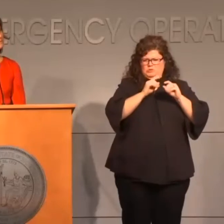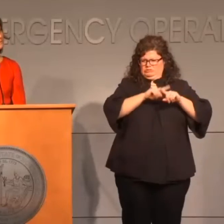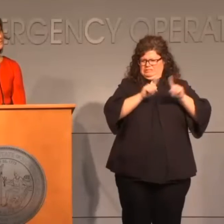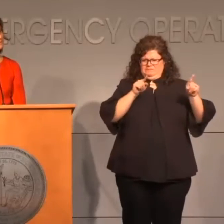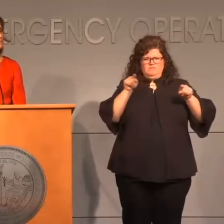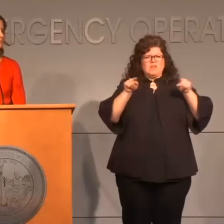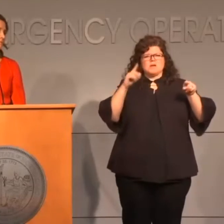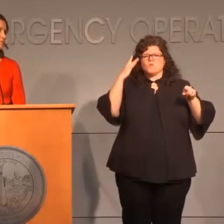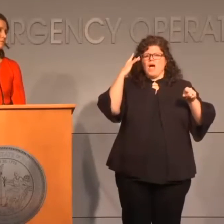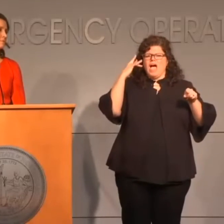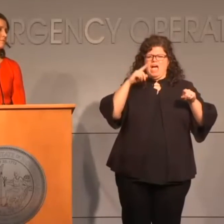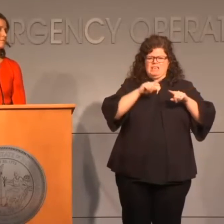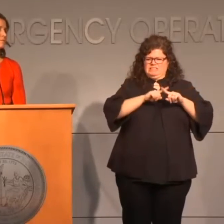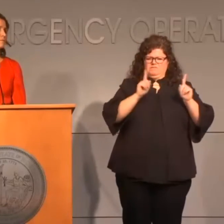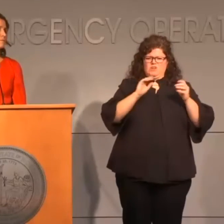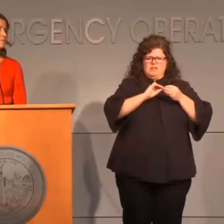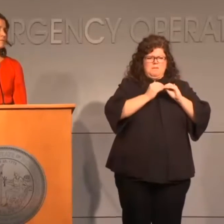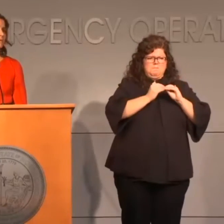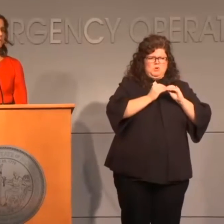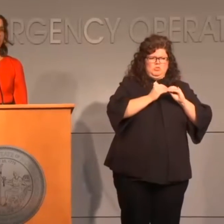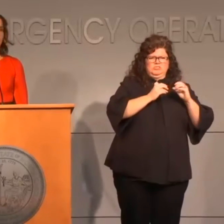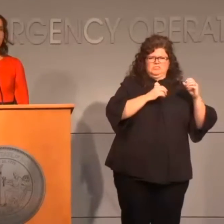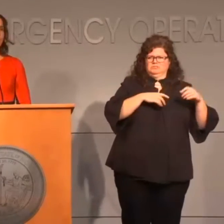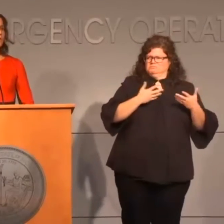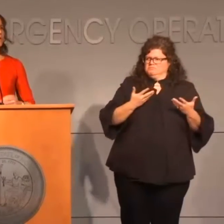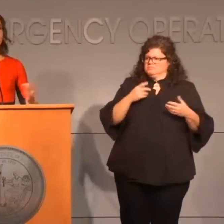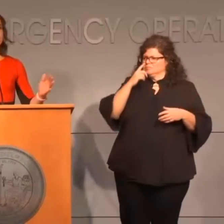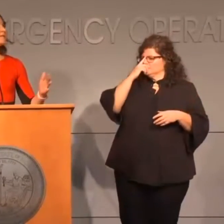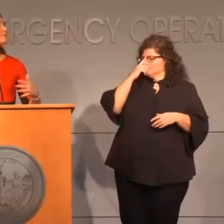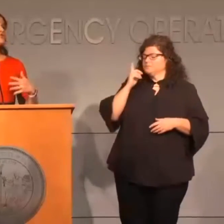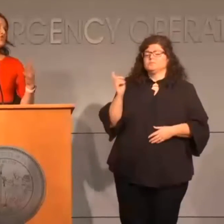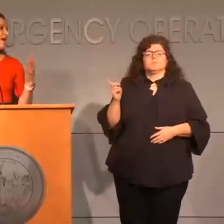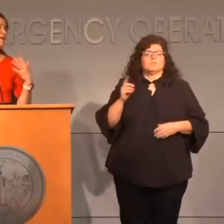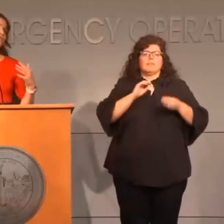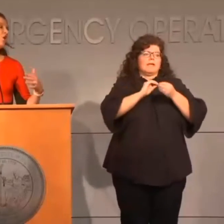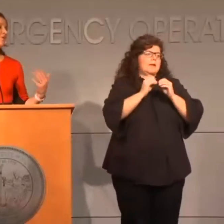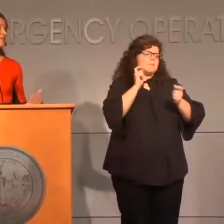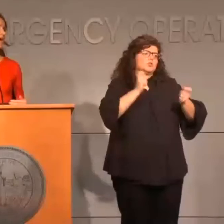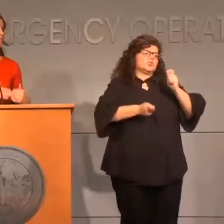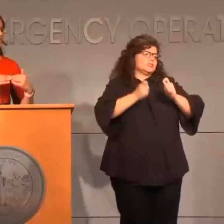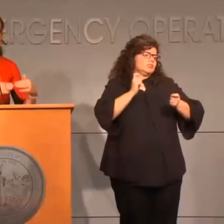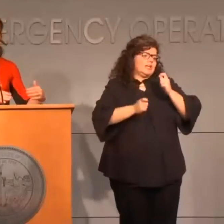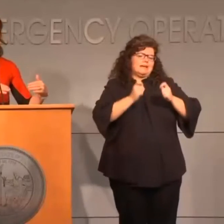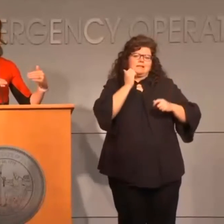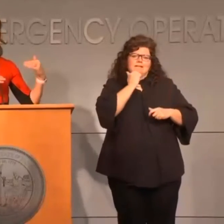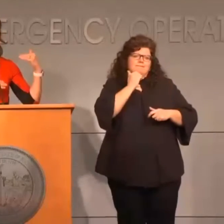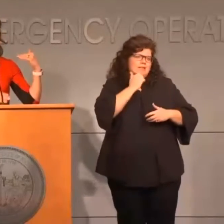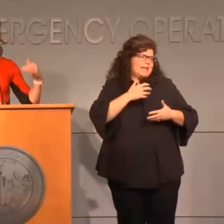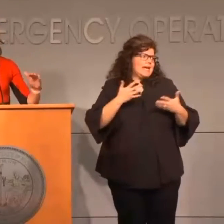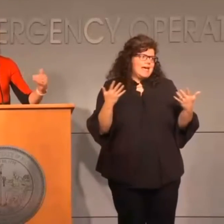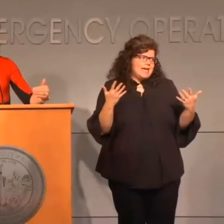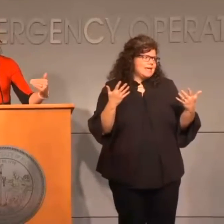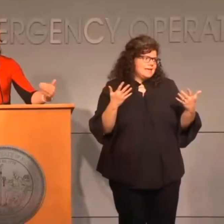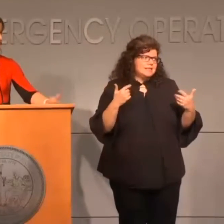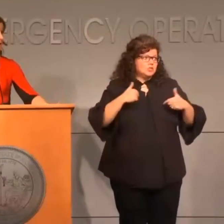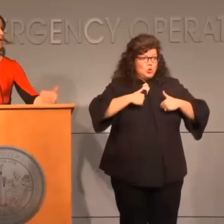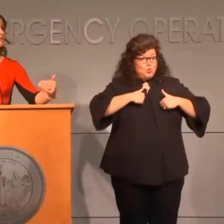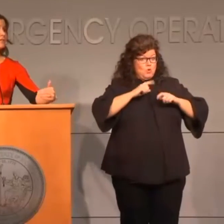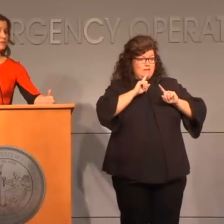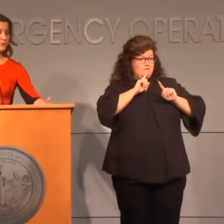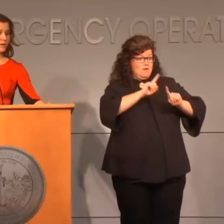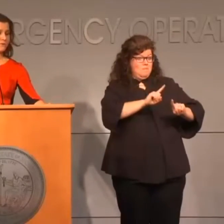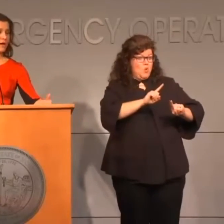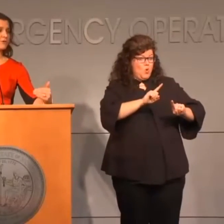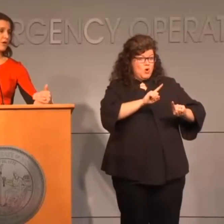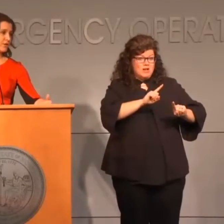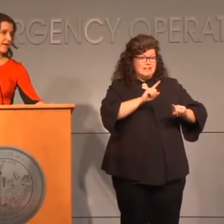difference for the – what's the reason for the differentiation there? So, again, these numbers change all the time, which is why what we're going to be reporting out